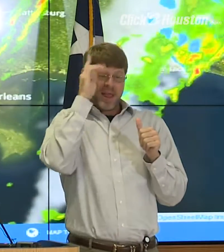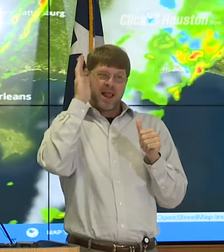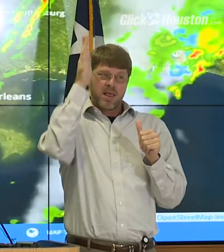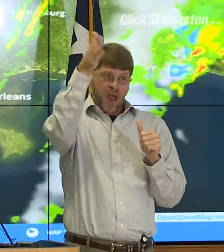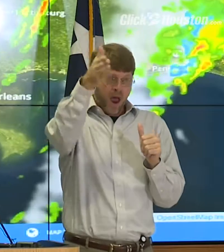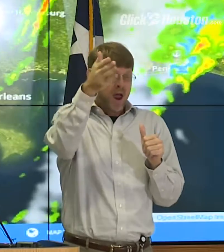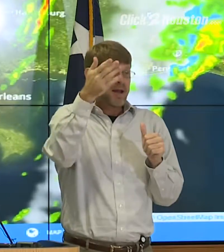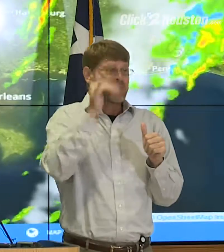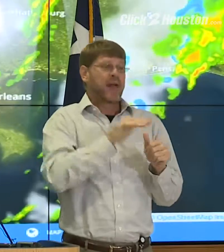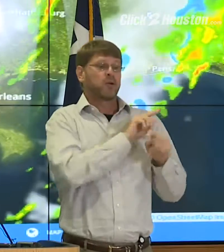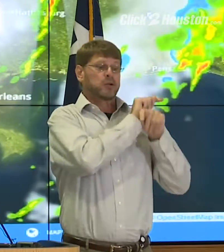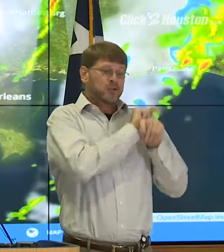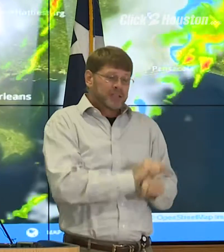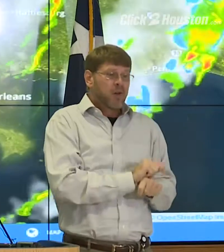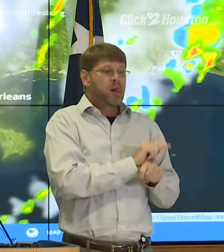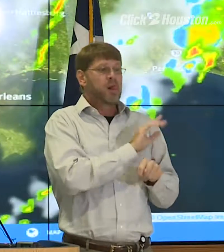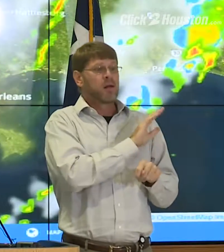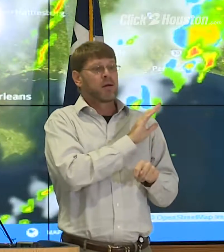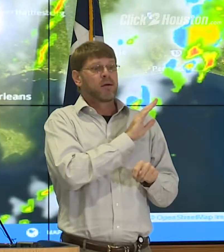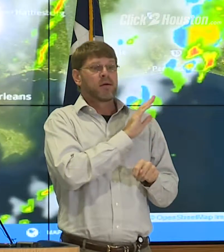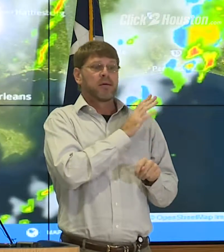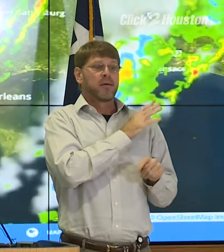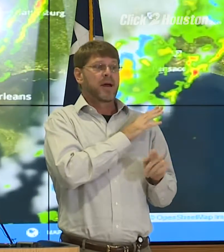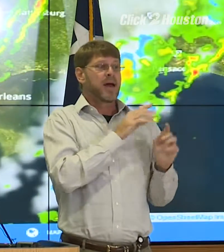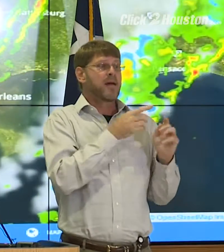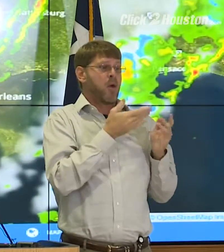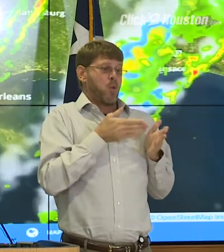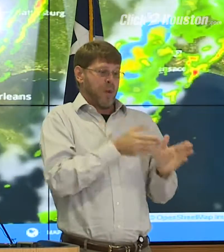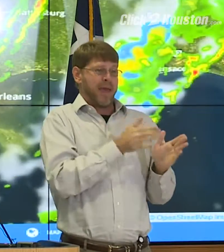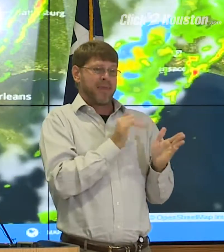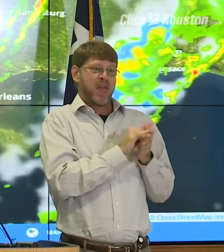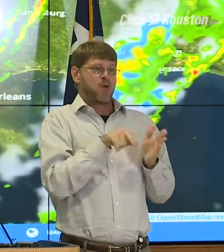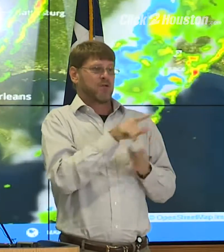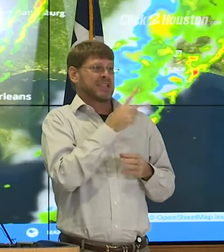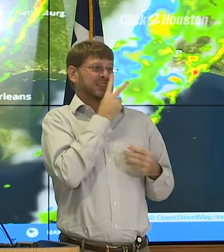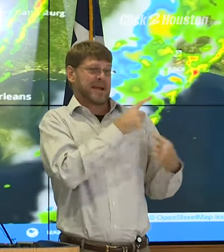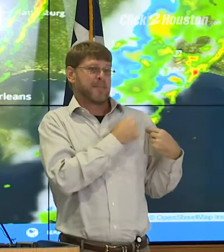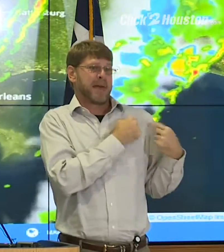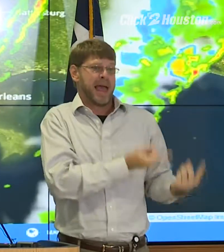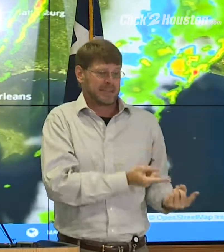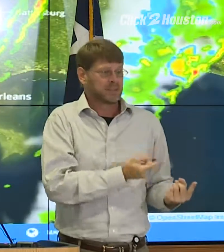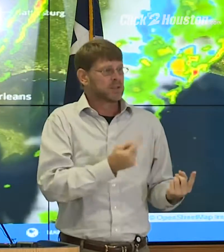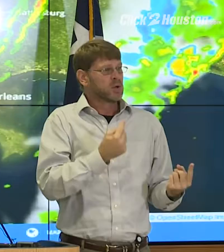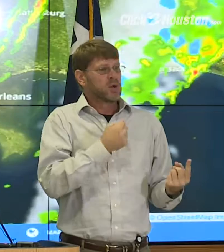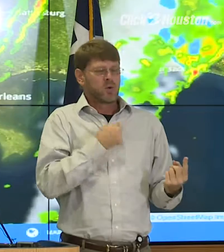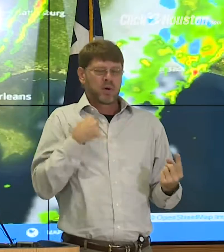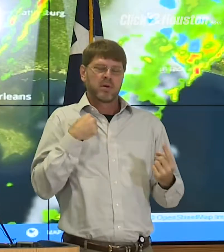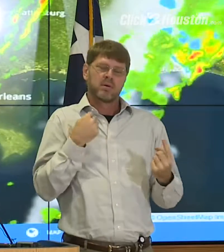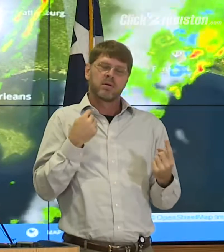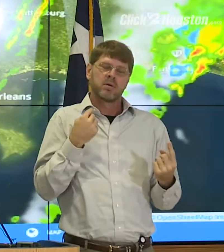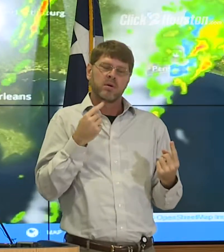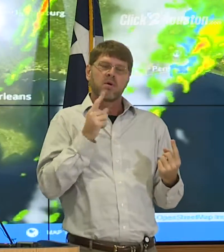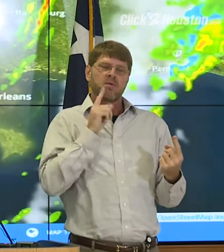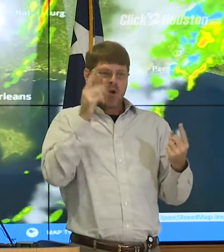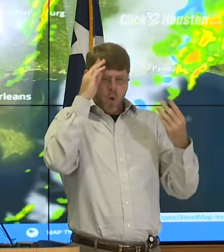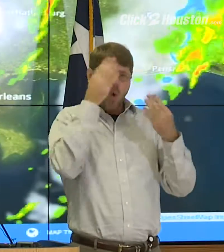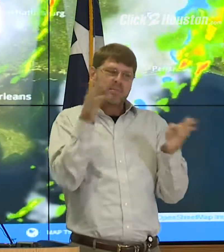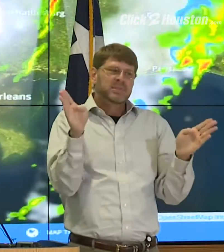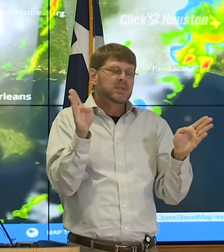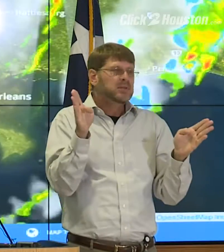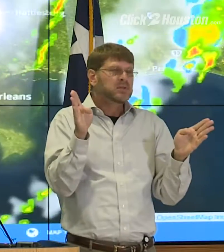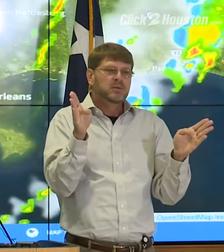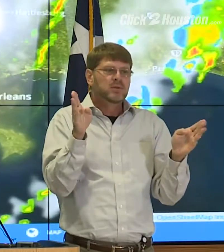the traditional methodologies that you've seen in the past. We are really going to be open to